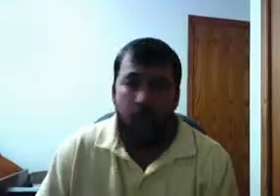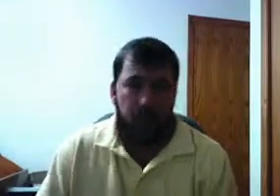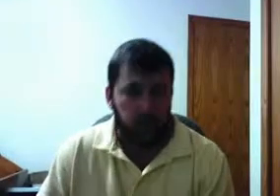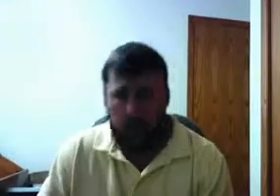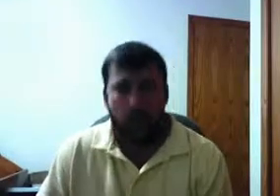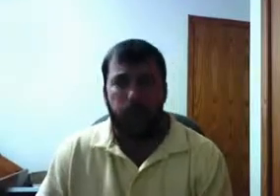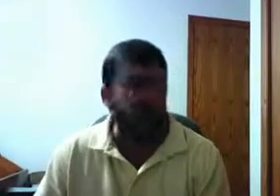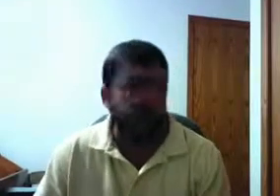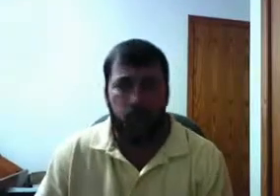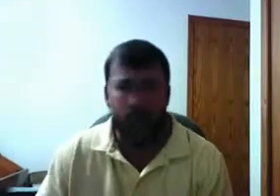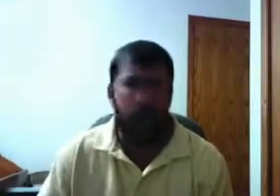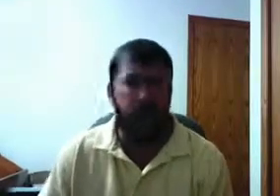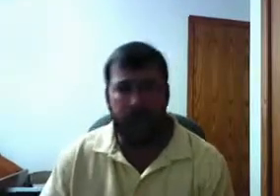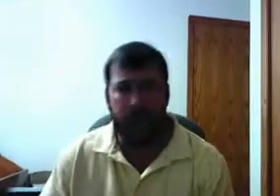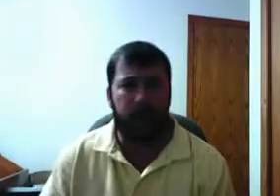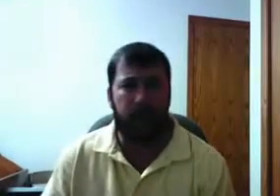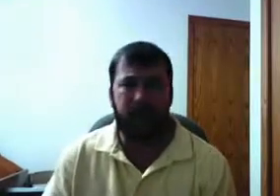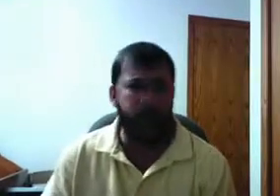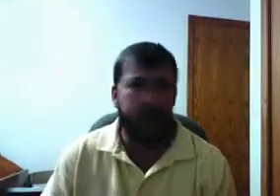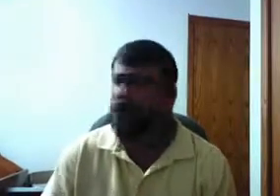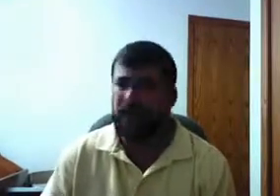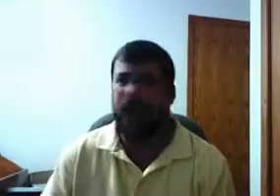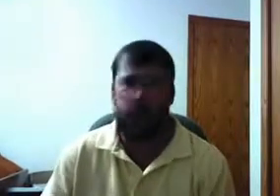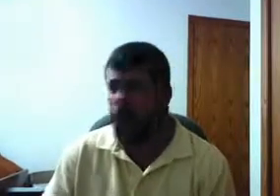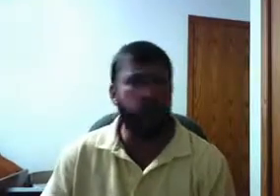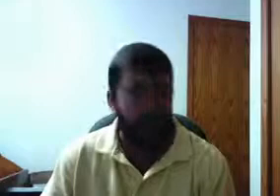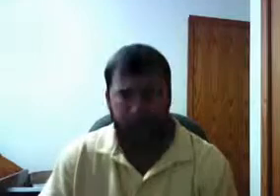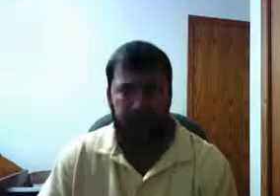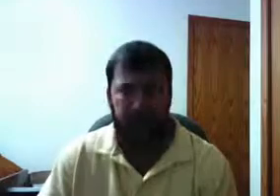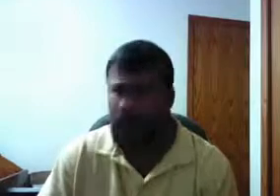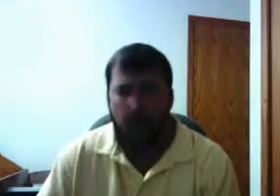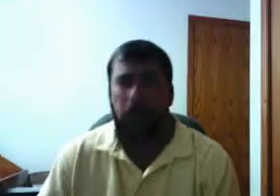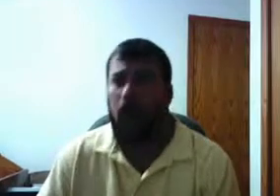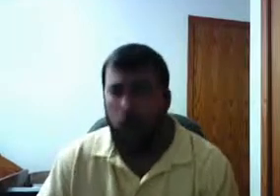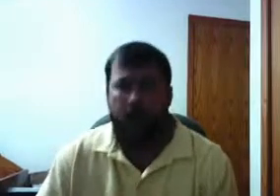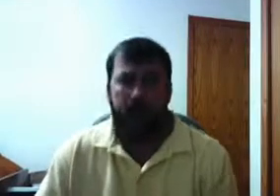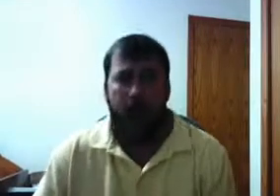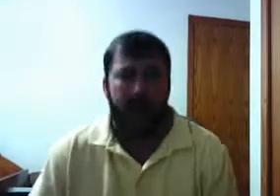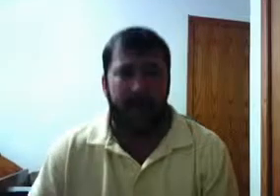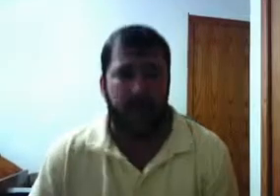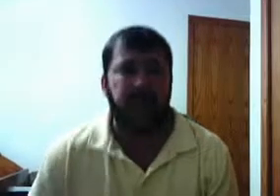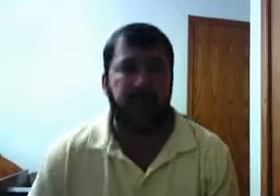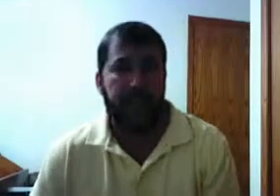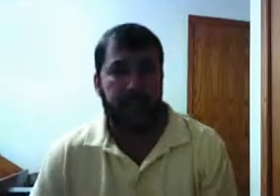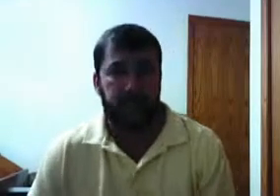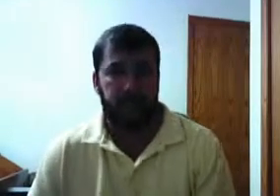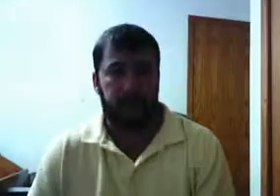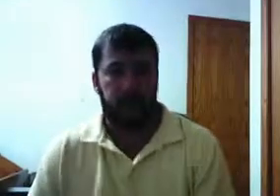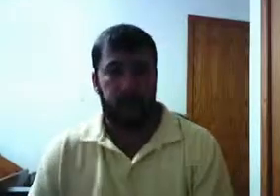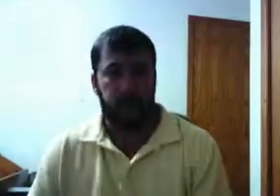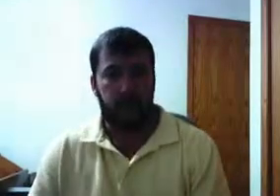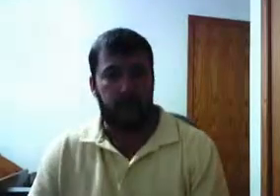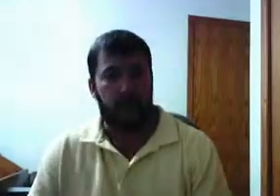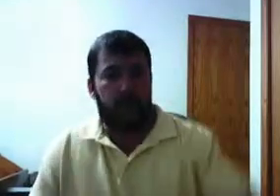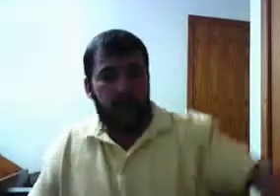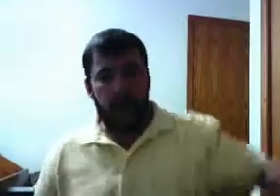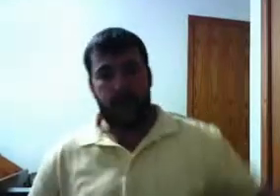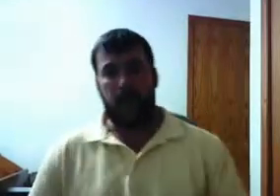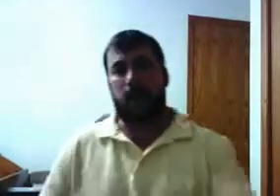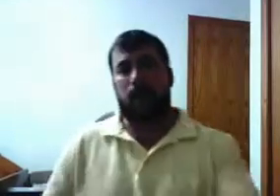want them broke, we want Democrats broke, just like we want Republicans. Glory to God, I'm preaching to them. Anyway, let me get back down here to